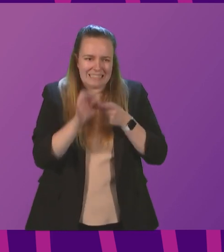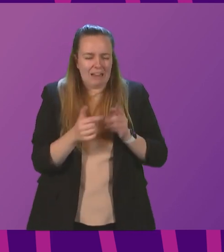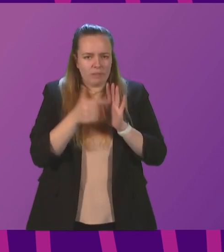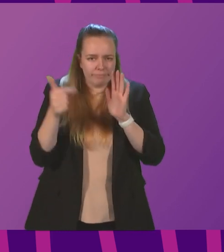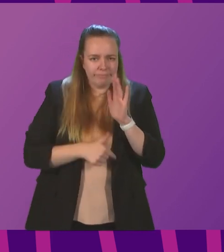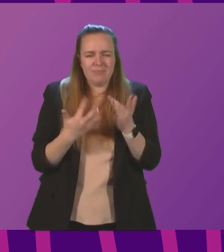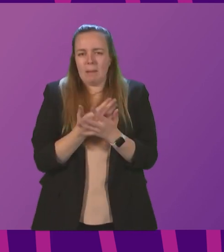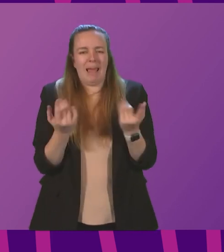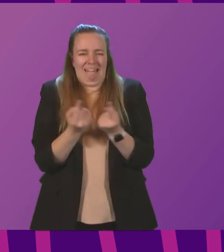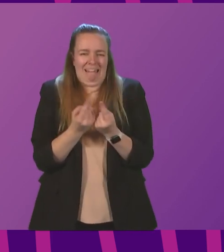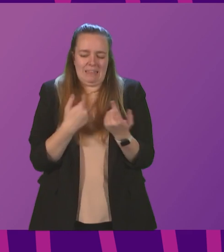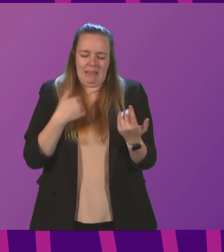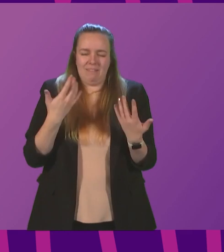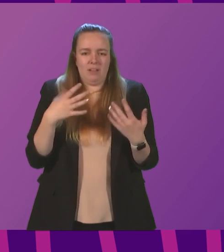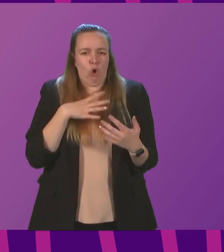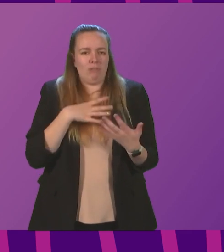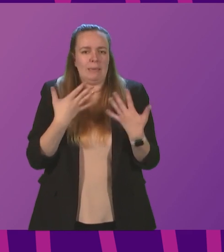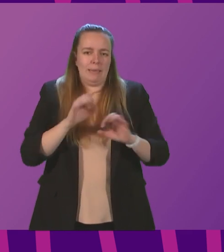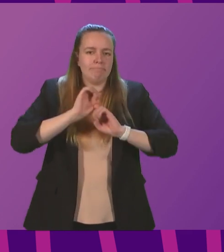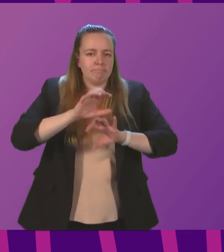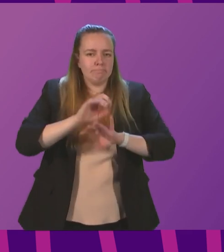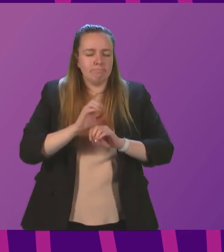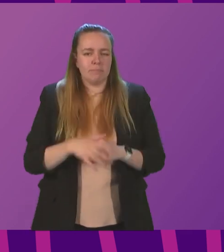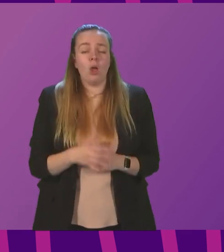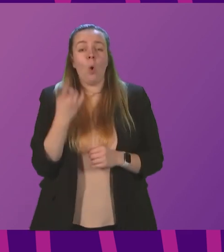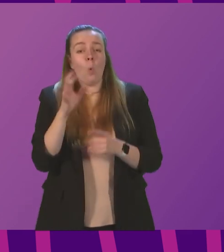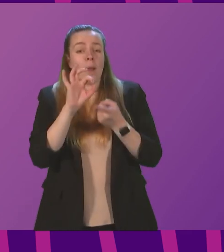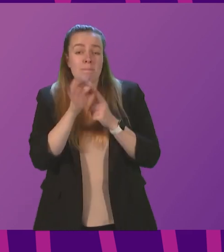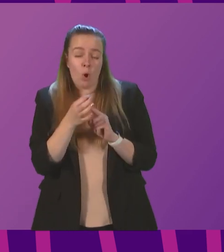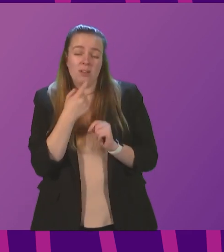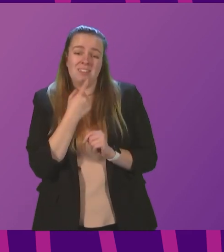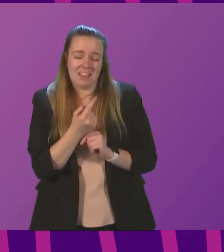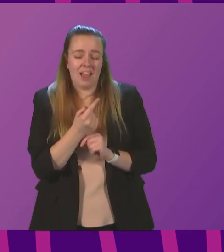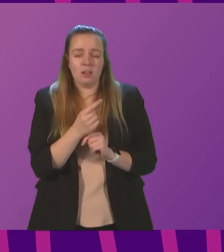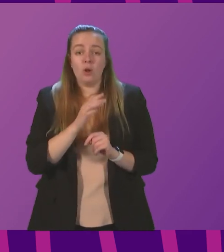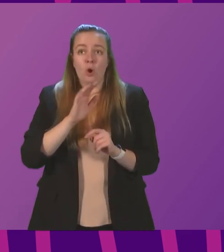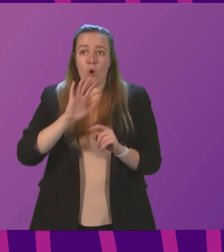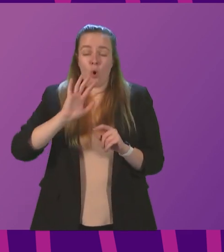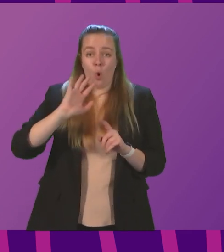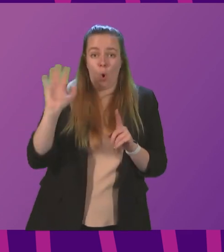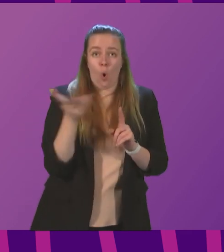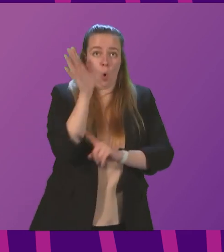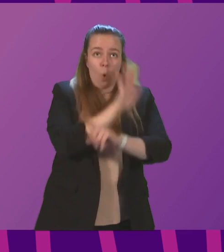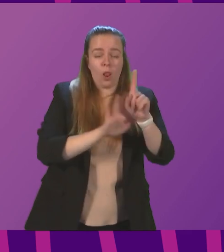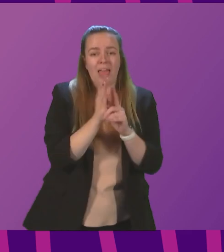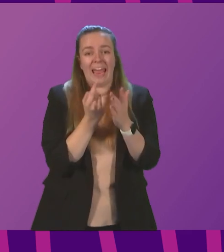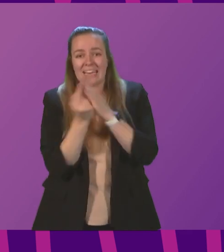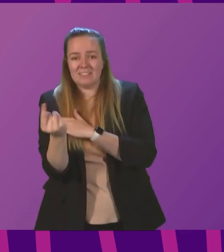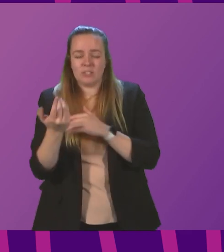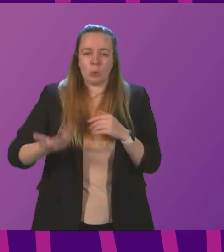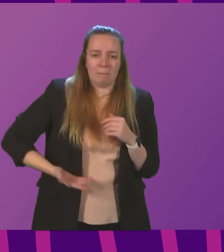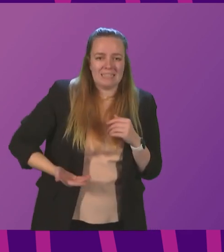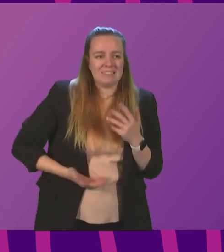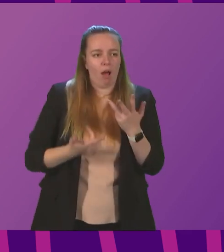I have already summarised. One of the points it reiterates is that all of us across society, individuals, businesses